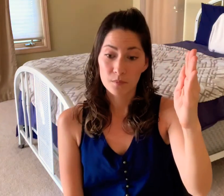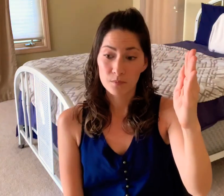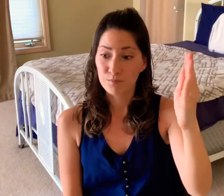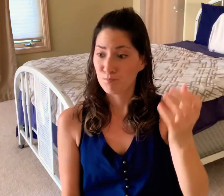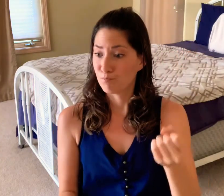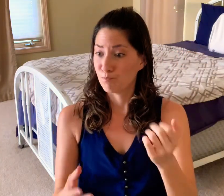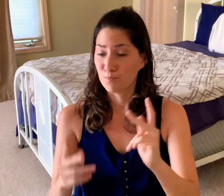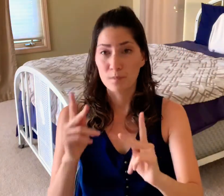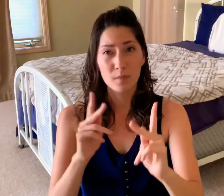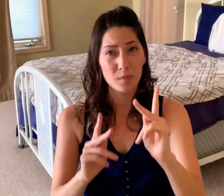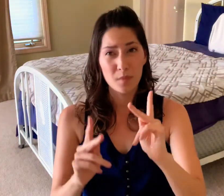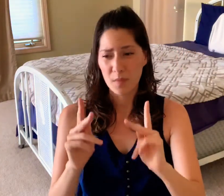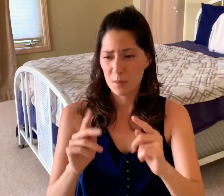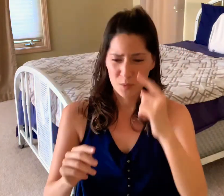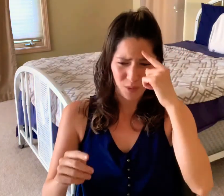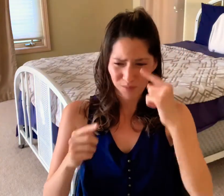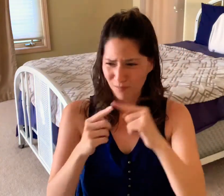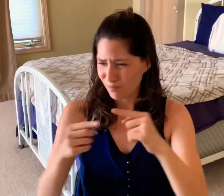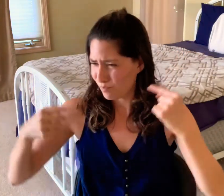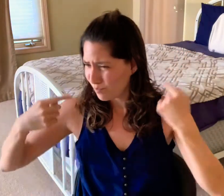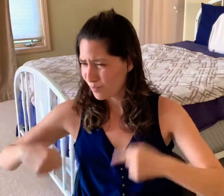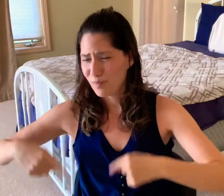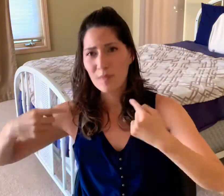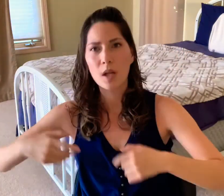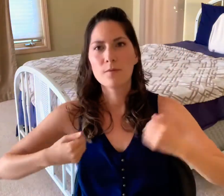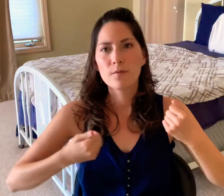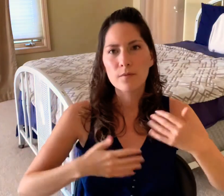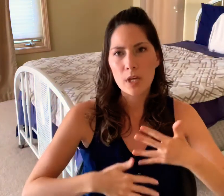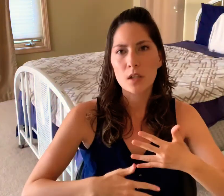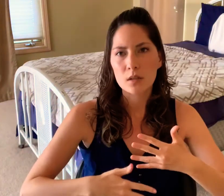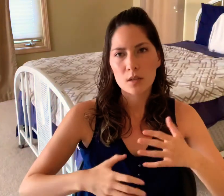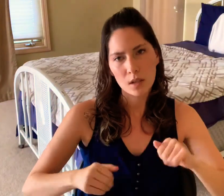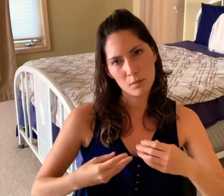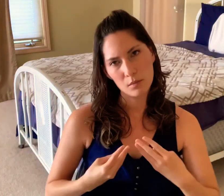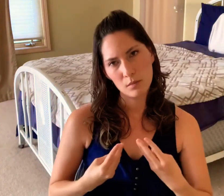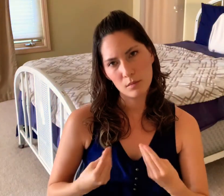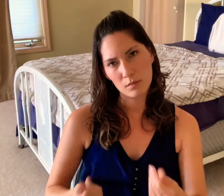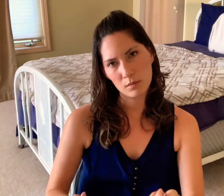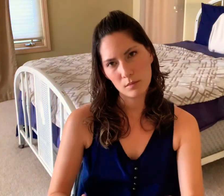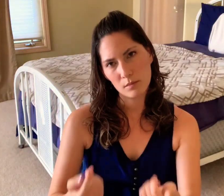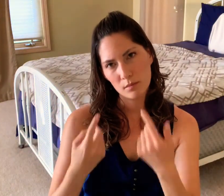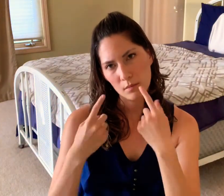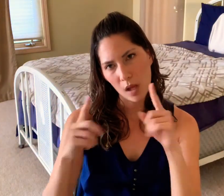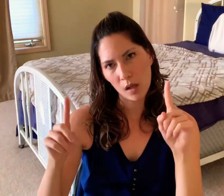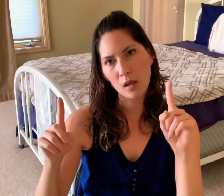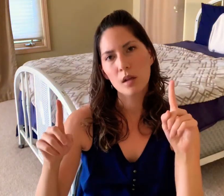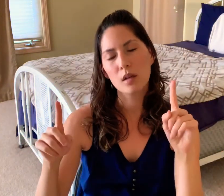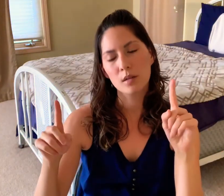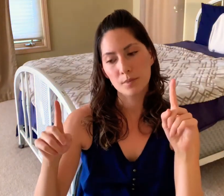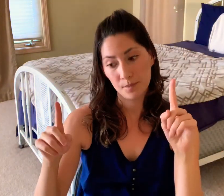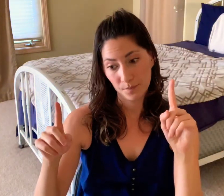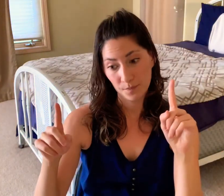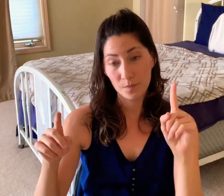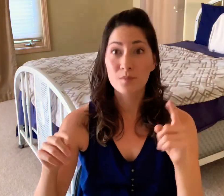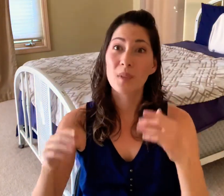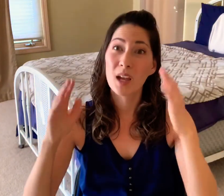I have a dream that people's differences and fears will one day resolve